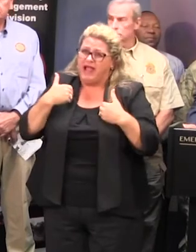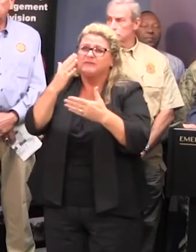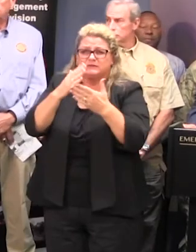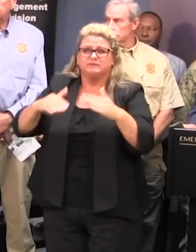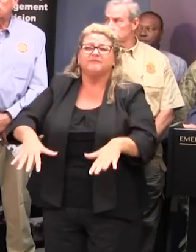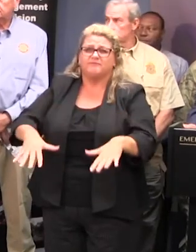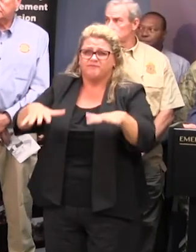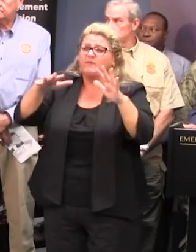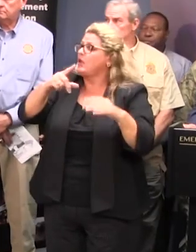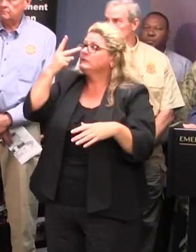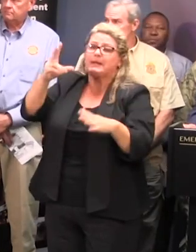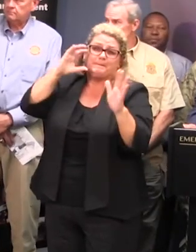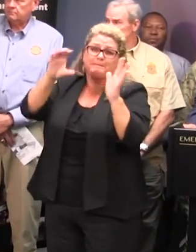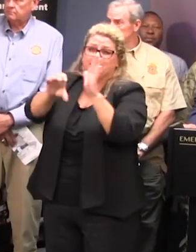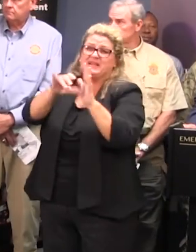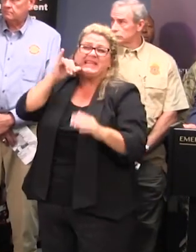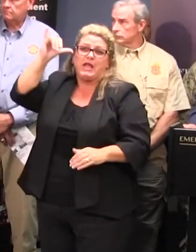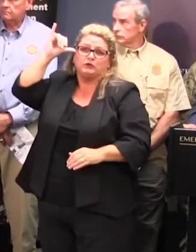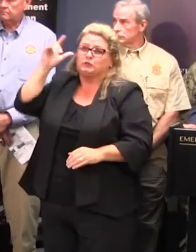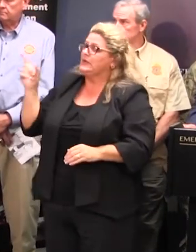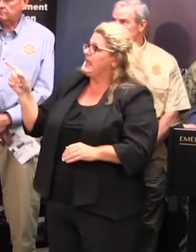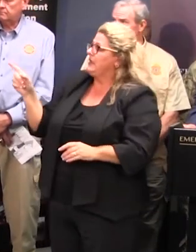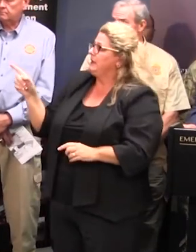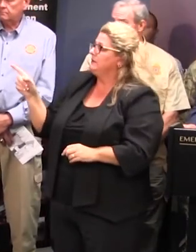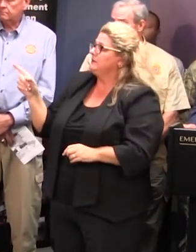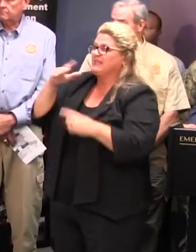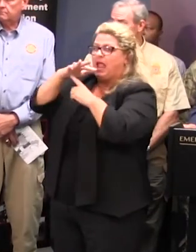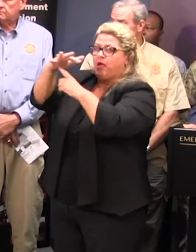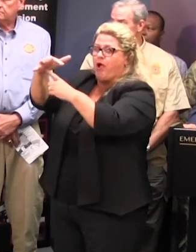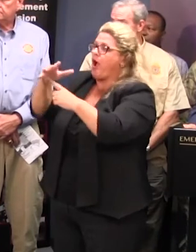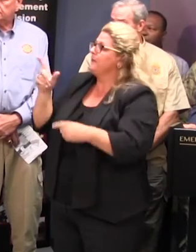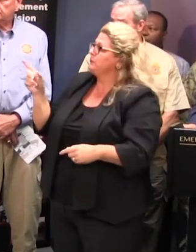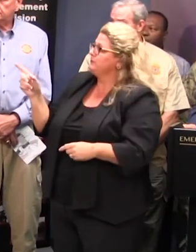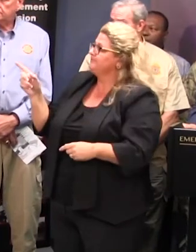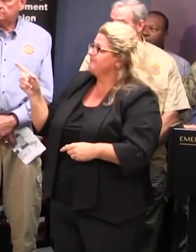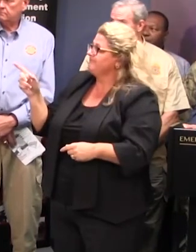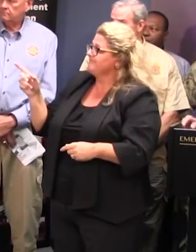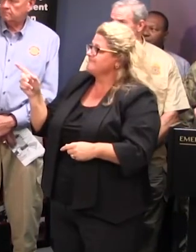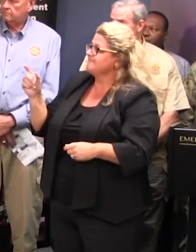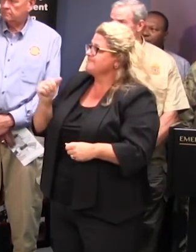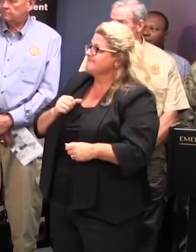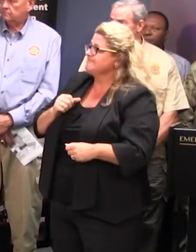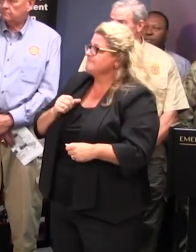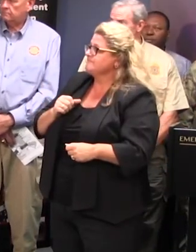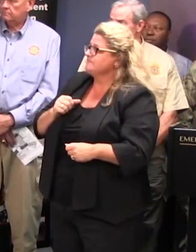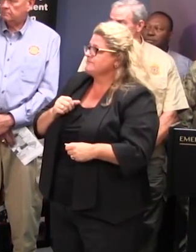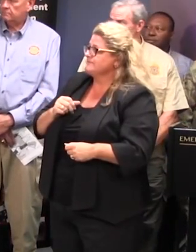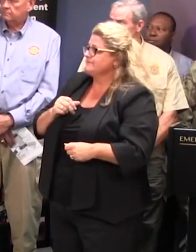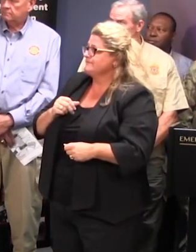these pictures of yesterday these are taken from a helicopter uh we went up and these are